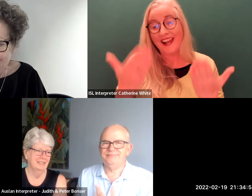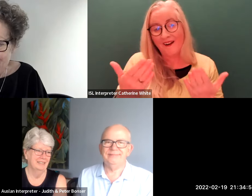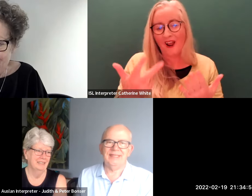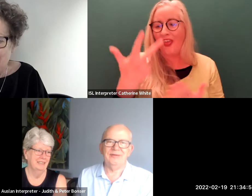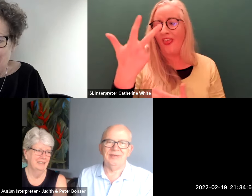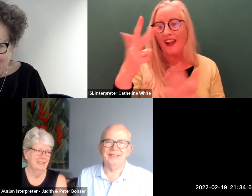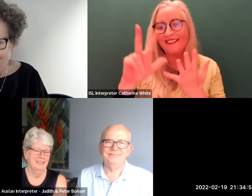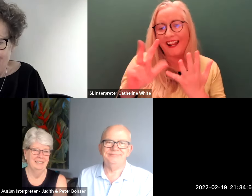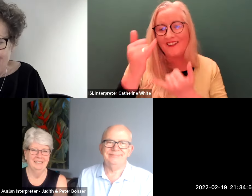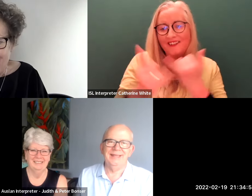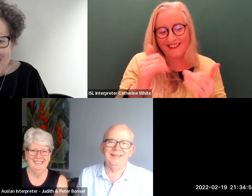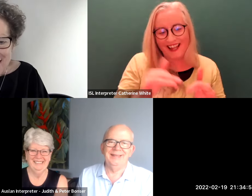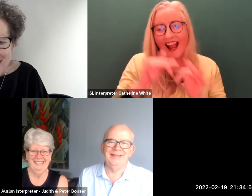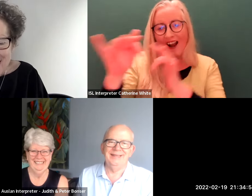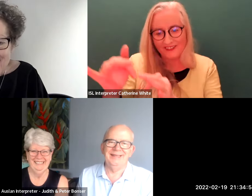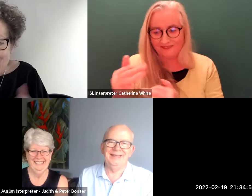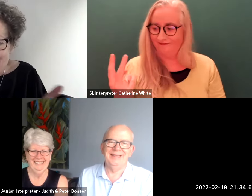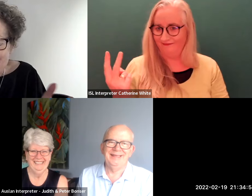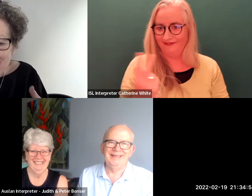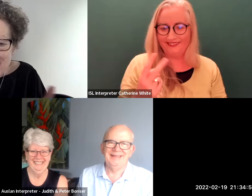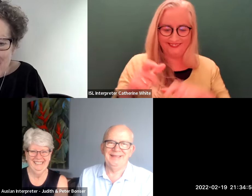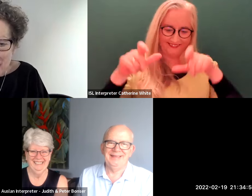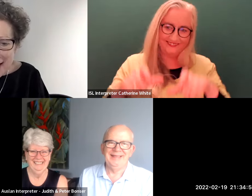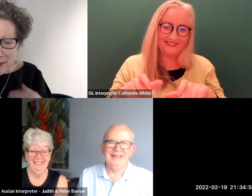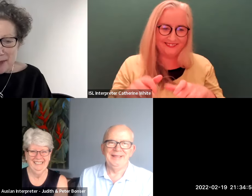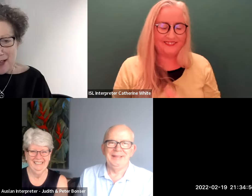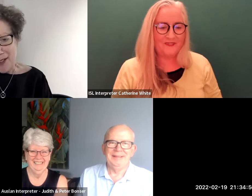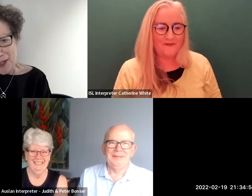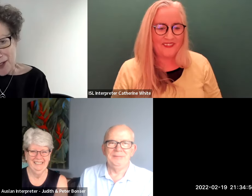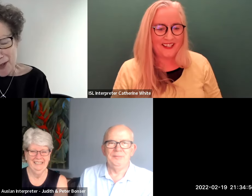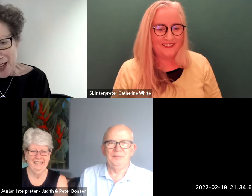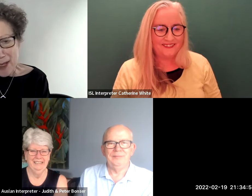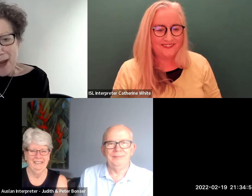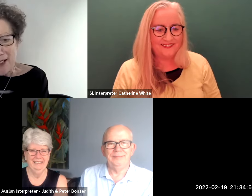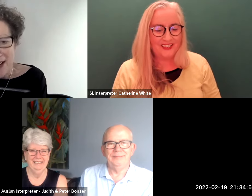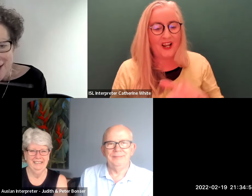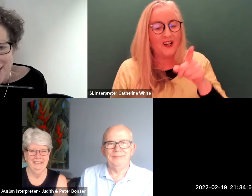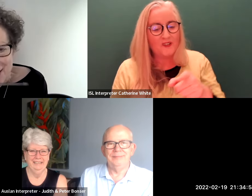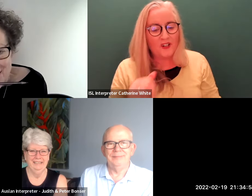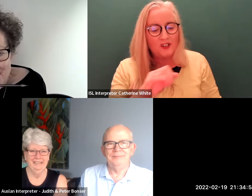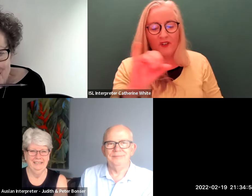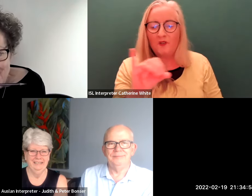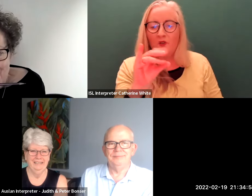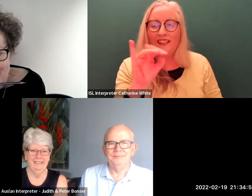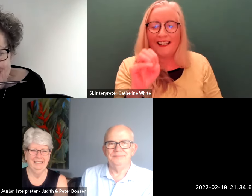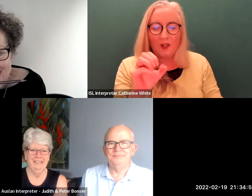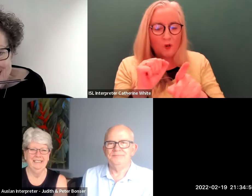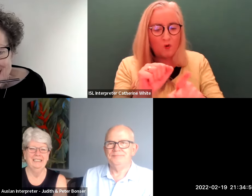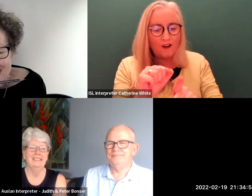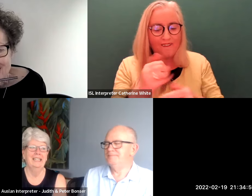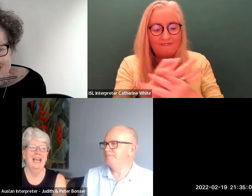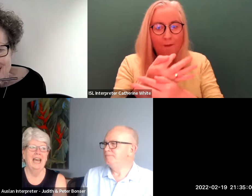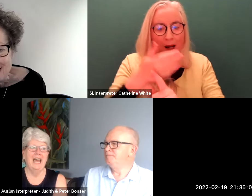here we are um tell us a little little bit about your your family background judy